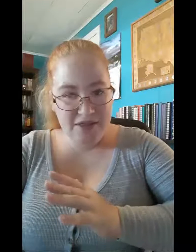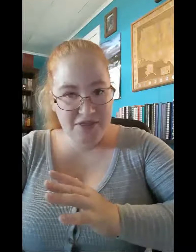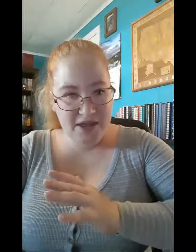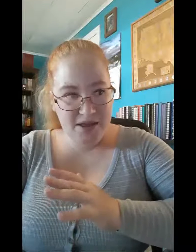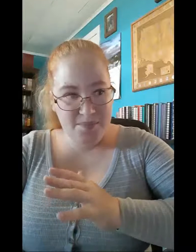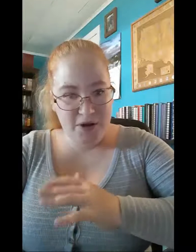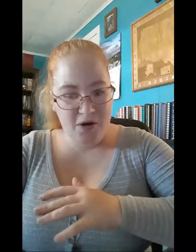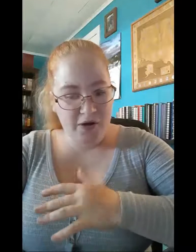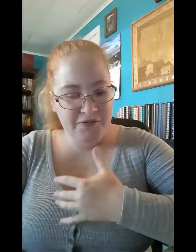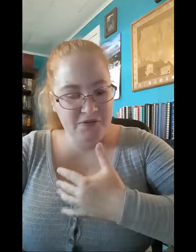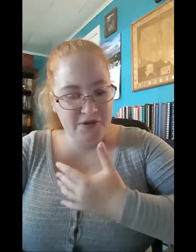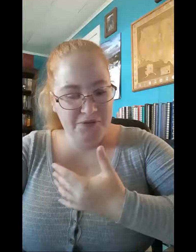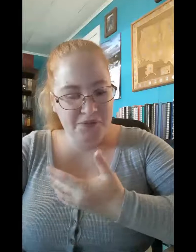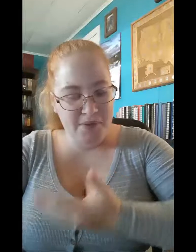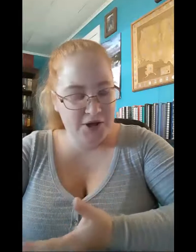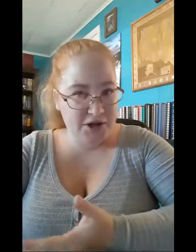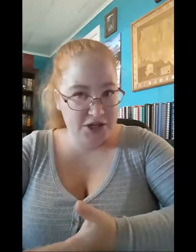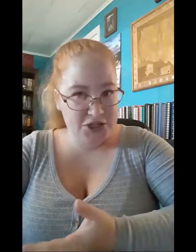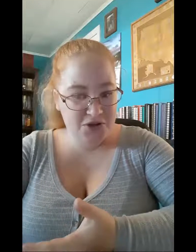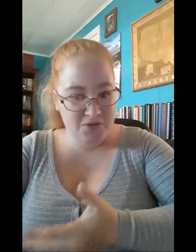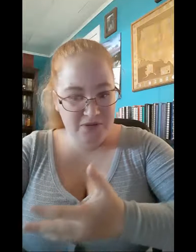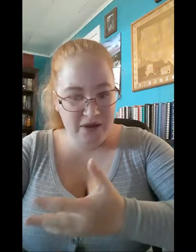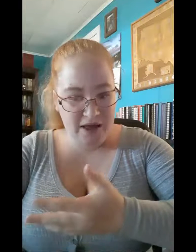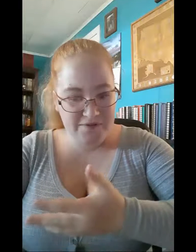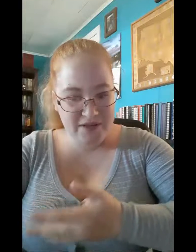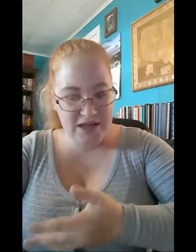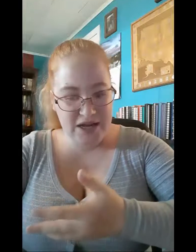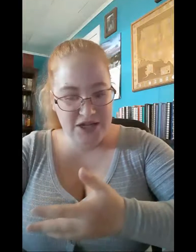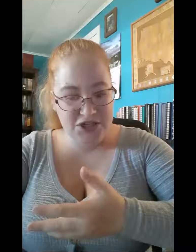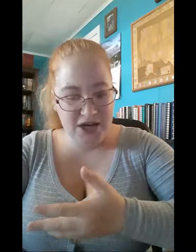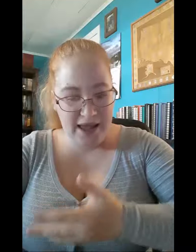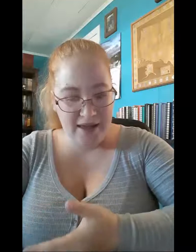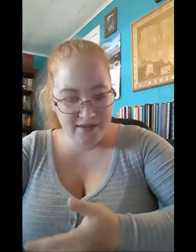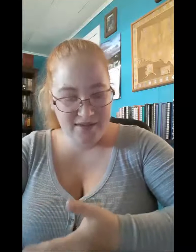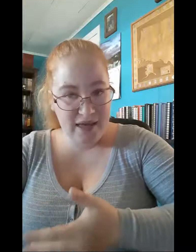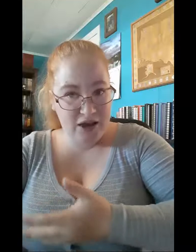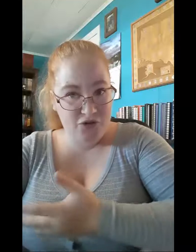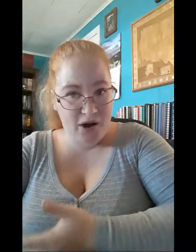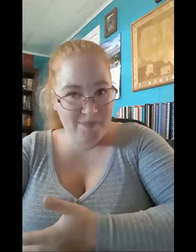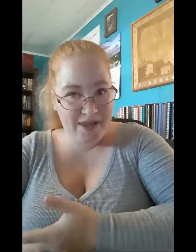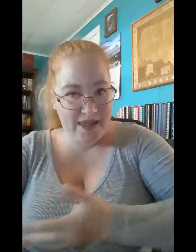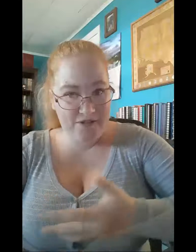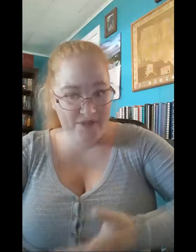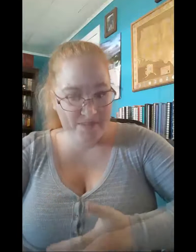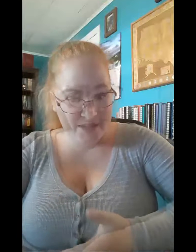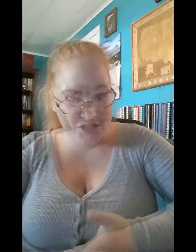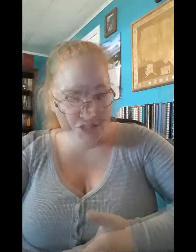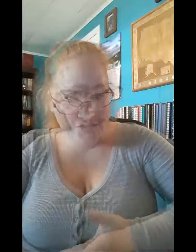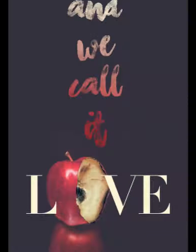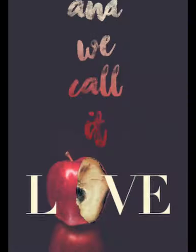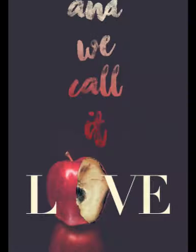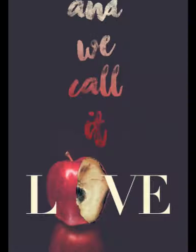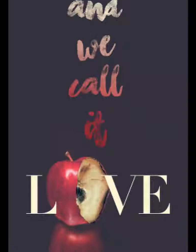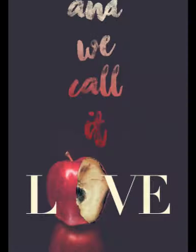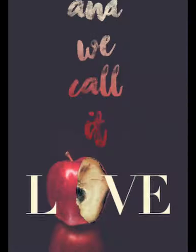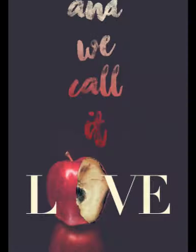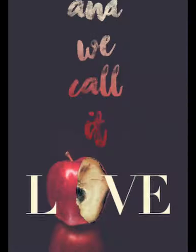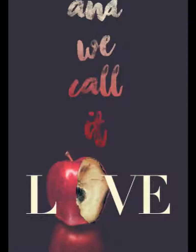the book also deals with modern issues of teenage angst and drama and family issues. The next book that